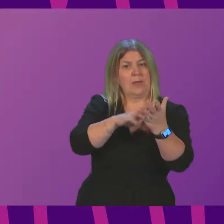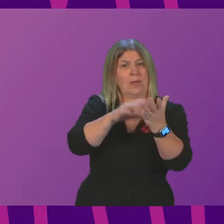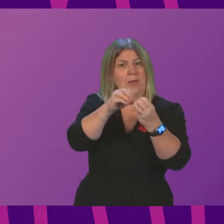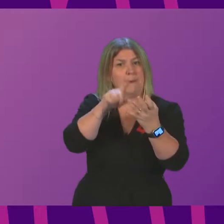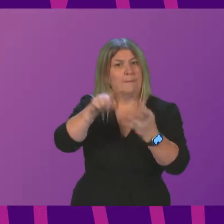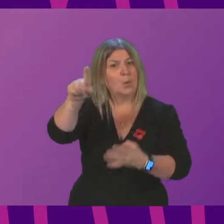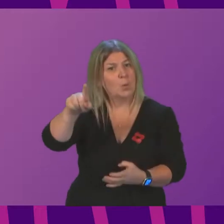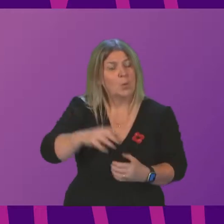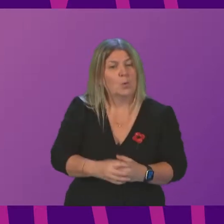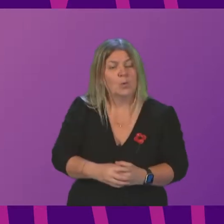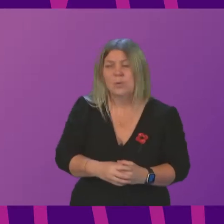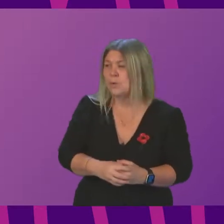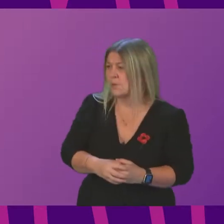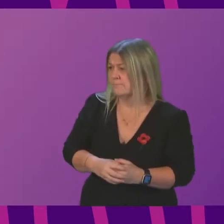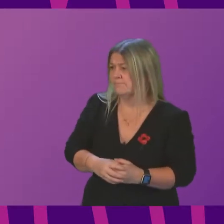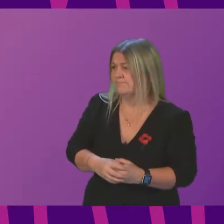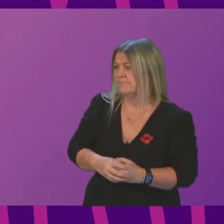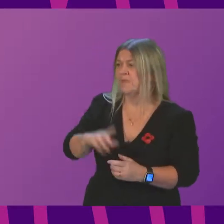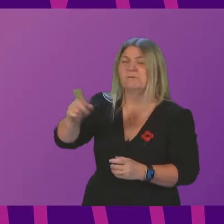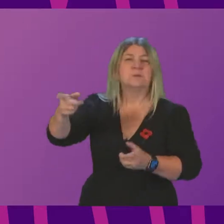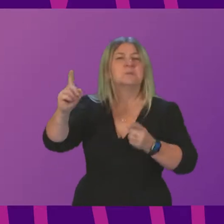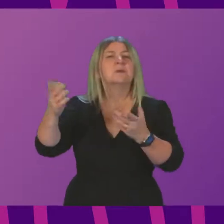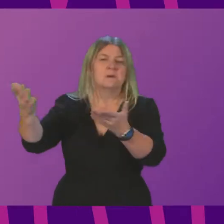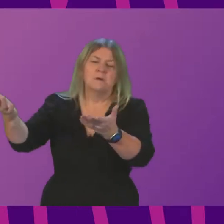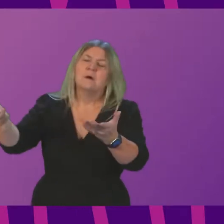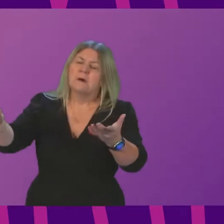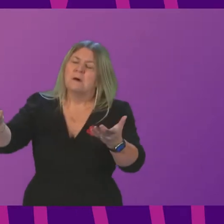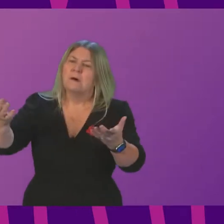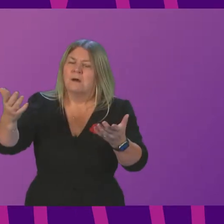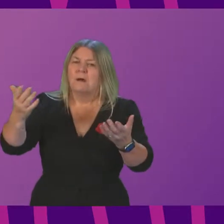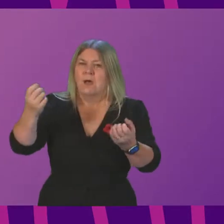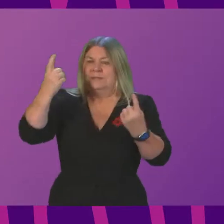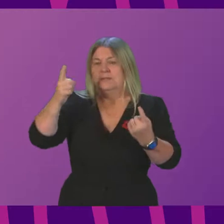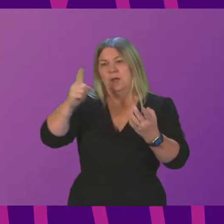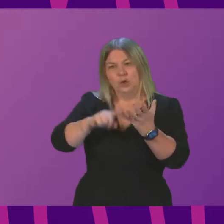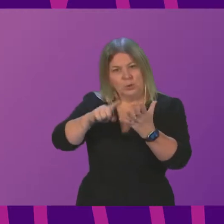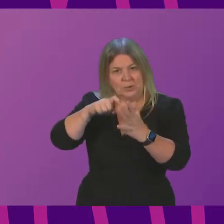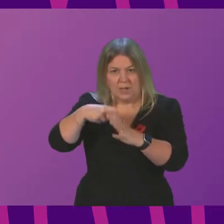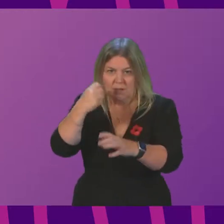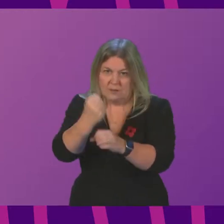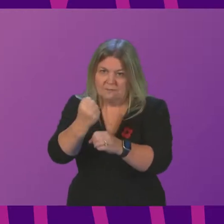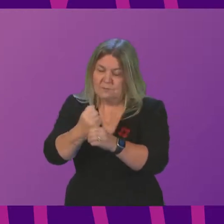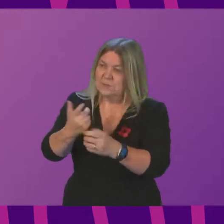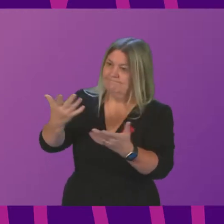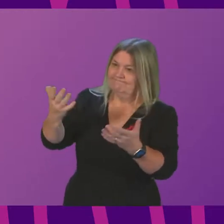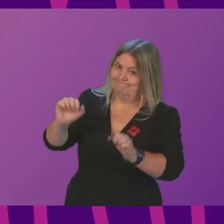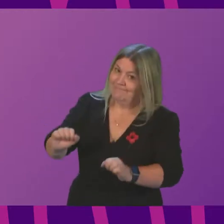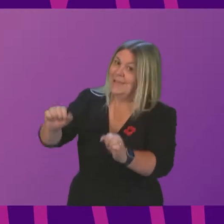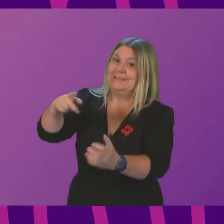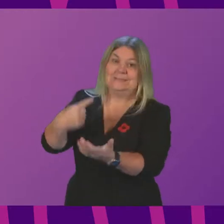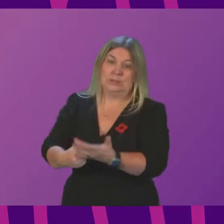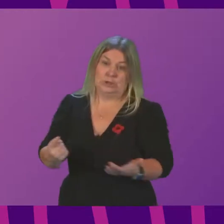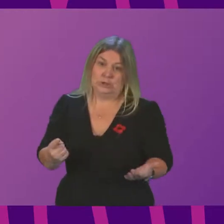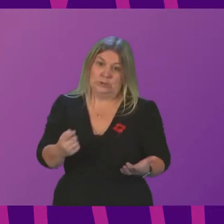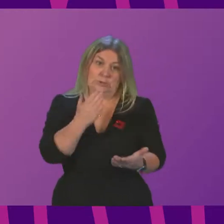issues in relation to Cambo are obviously for decision-making by the United Kingdom Government, and Arian Burgess will be familiar with the